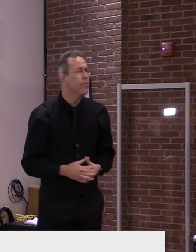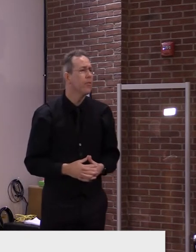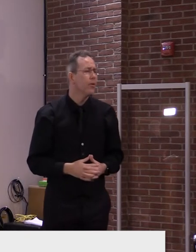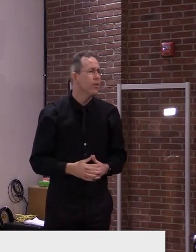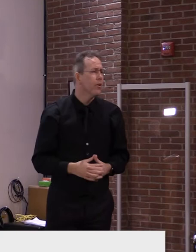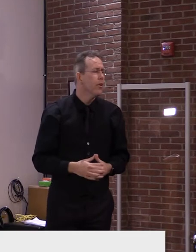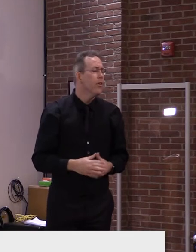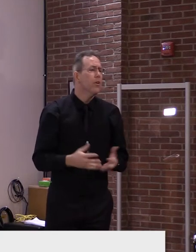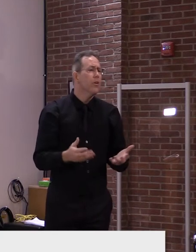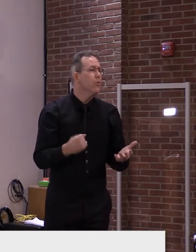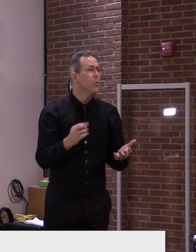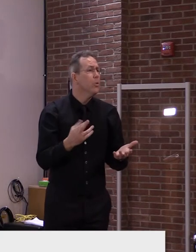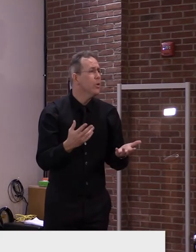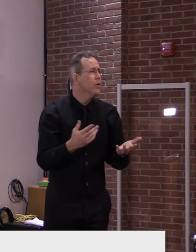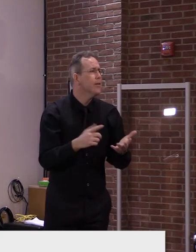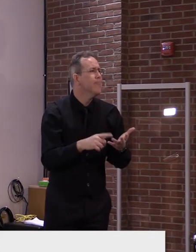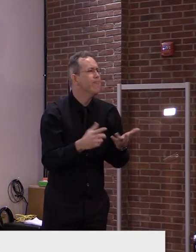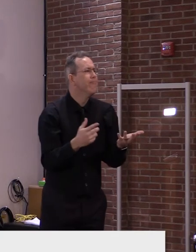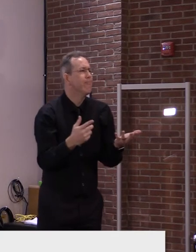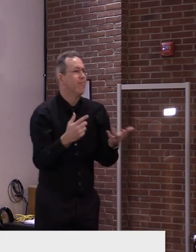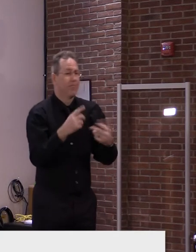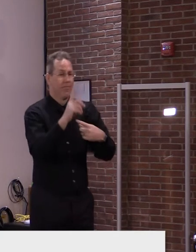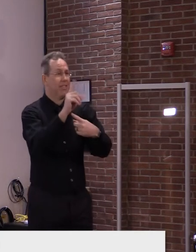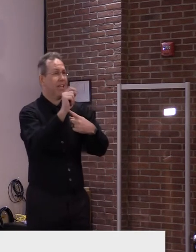coming, but I don't have a specific date for you.